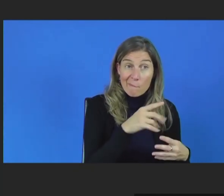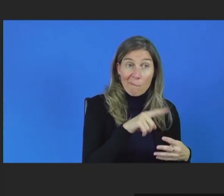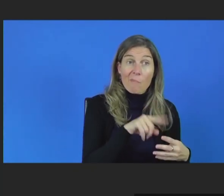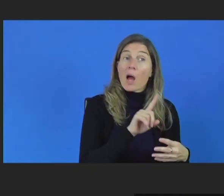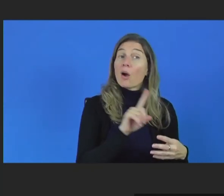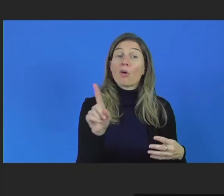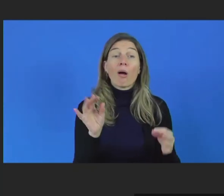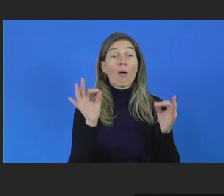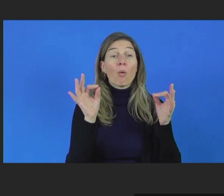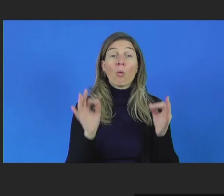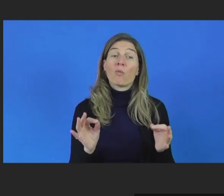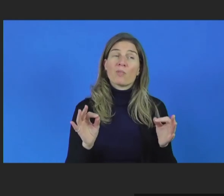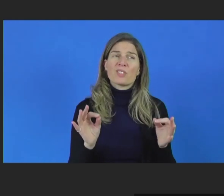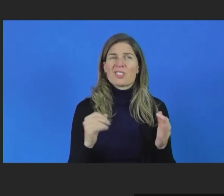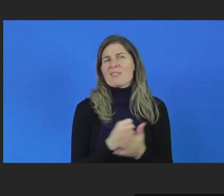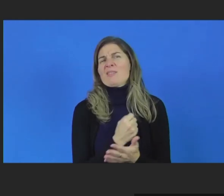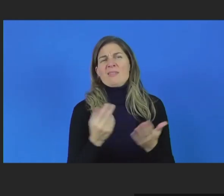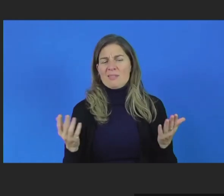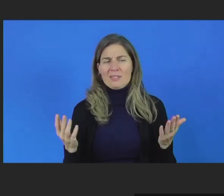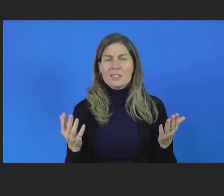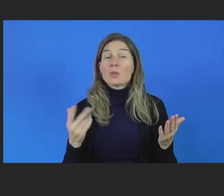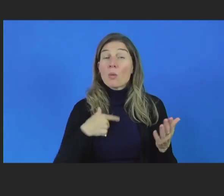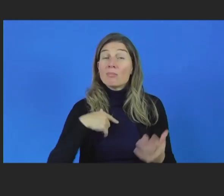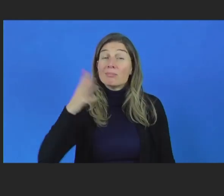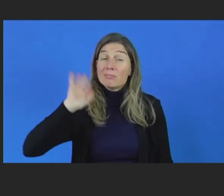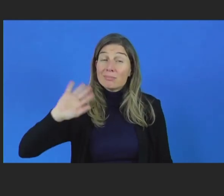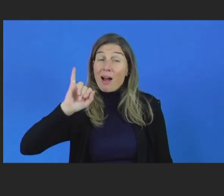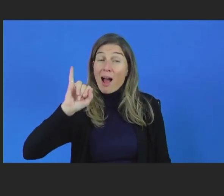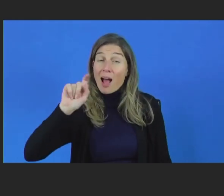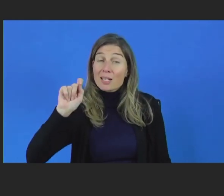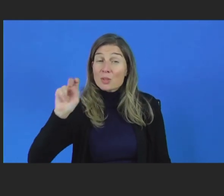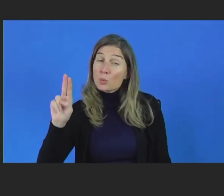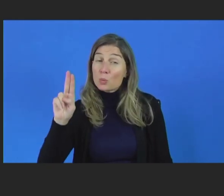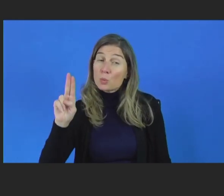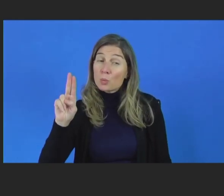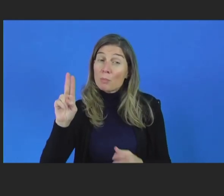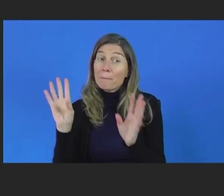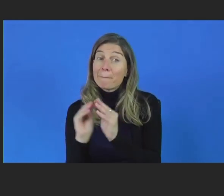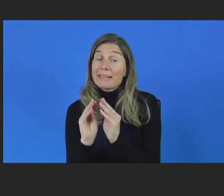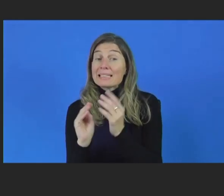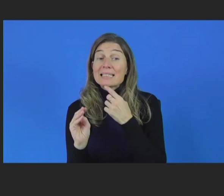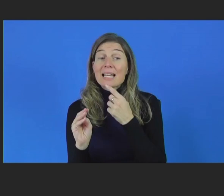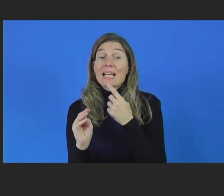And there's, especially I know I've been on ITU meetings where they say, oh, well,